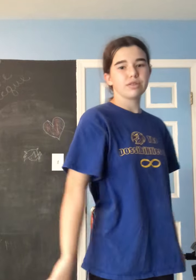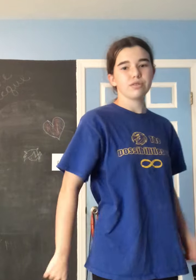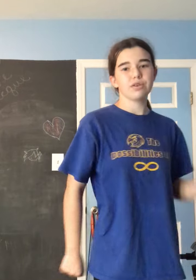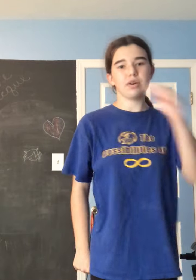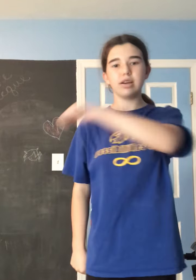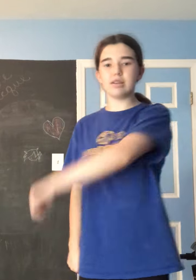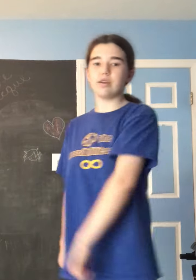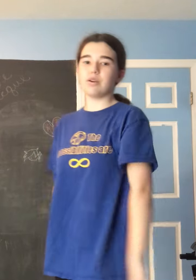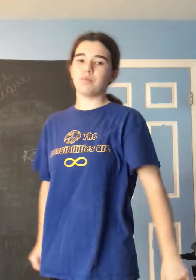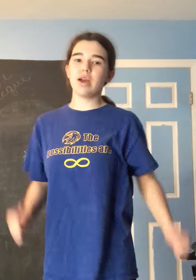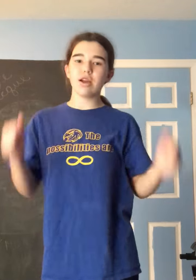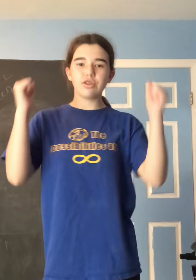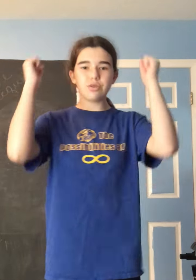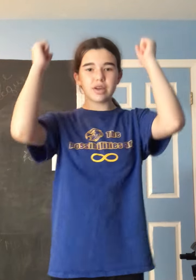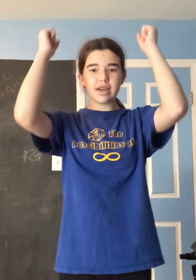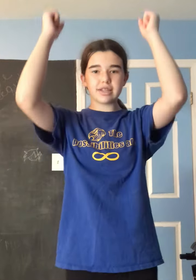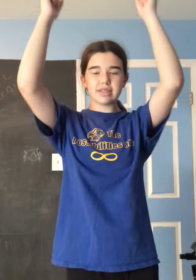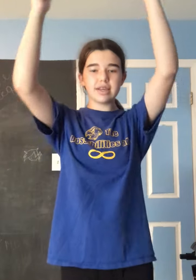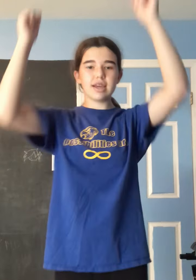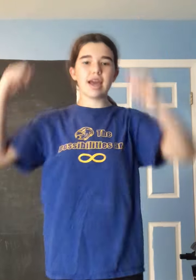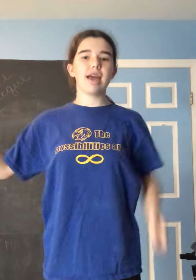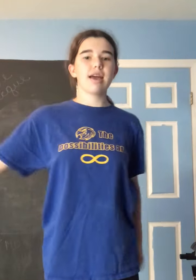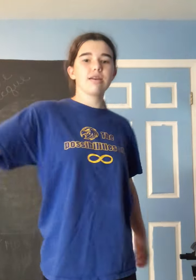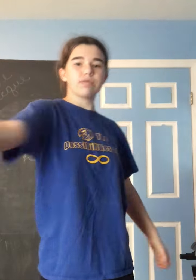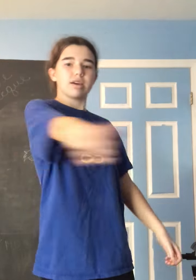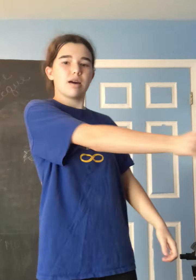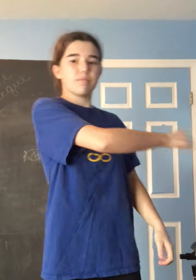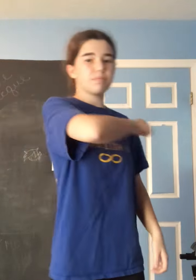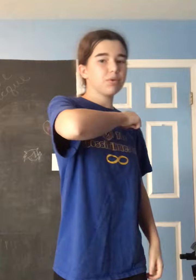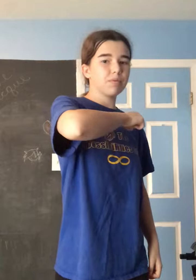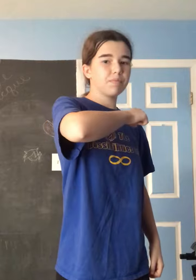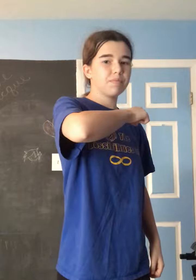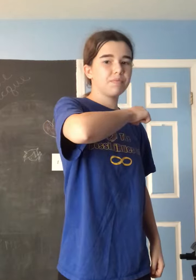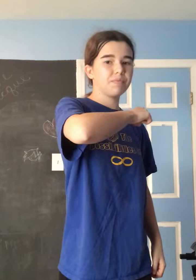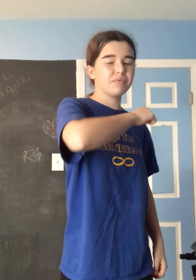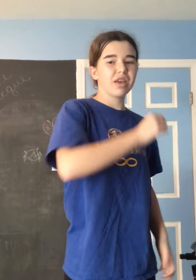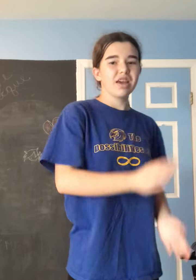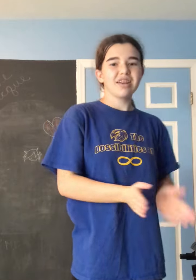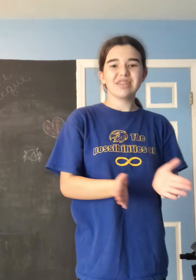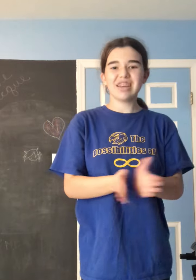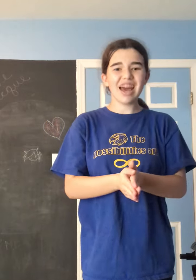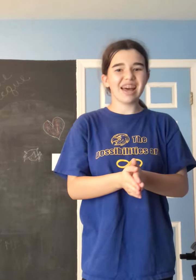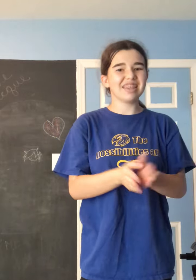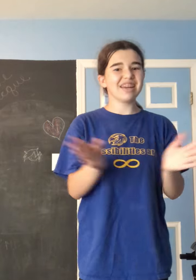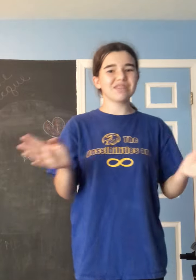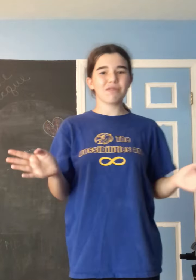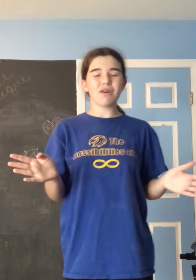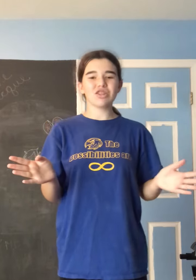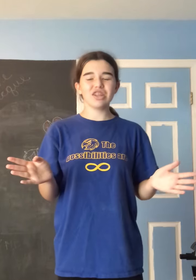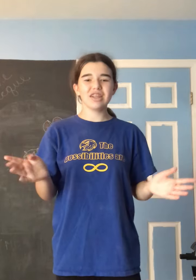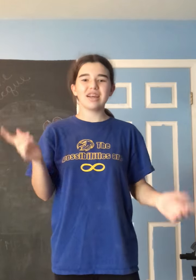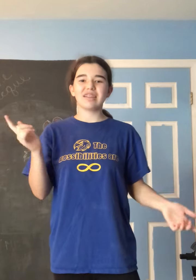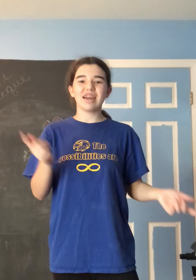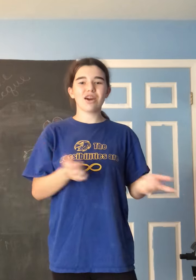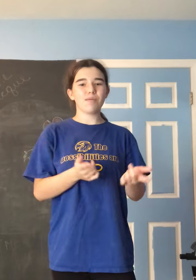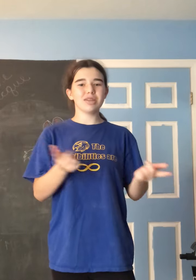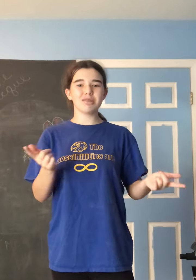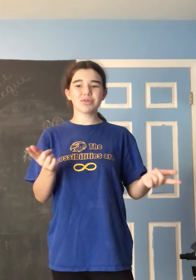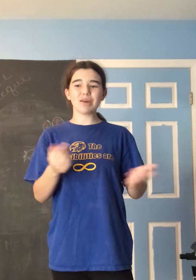Mistletoe, where you can see. Every couple. So yeah. Thanks for watching. Like, comment, and subscribe.